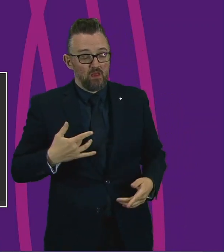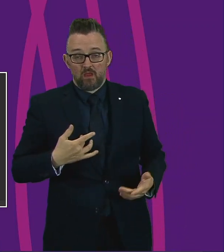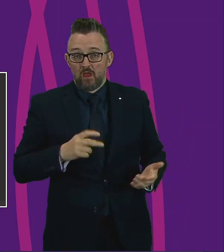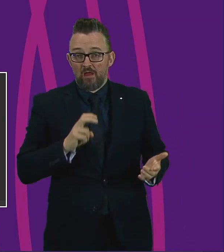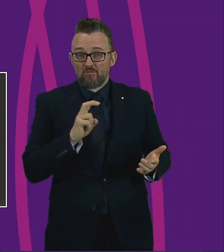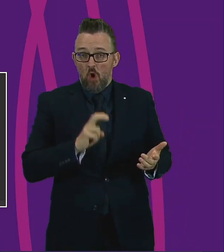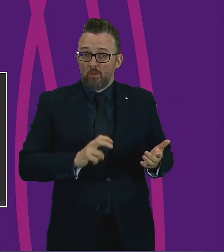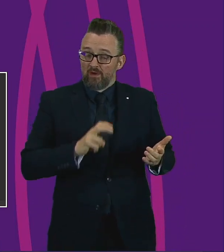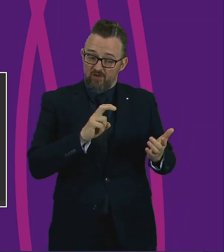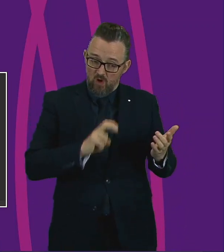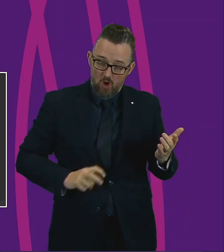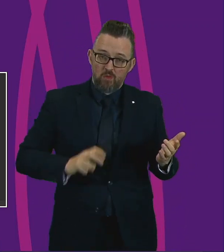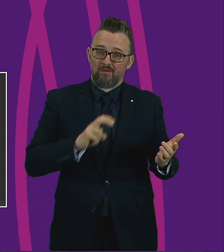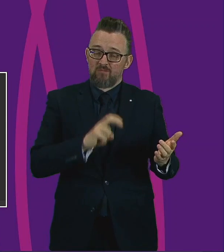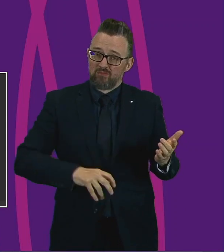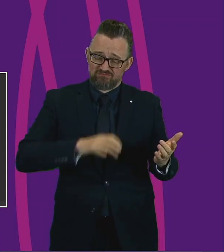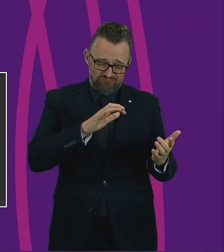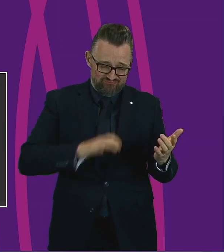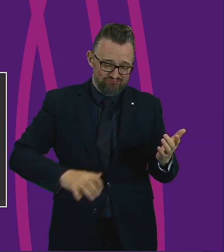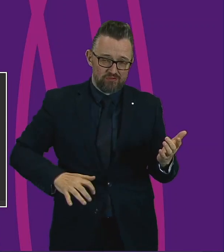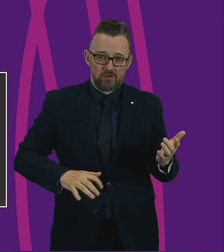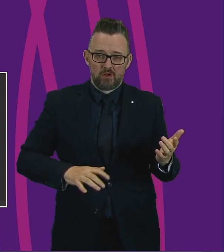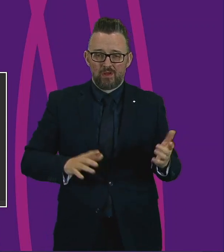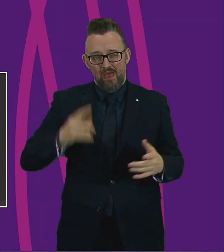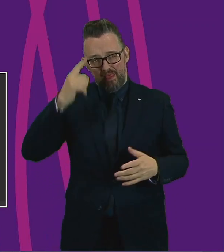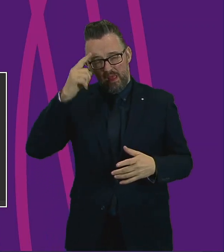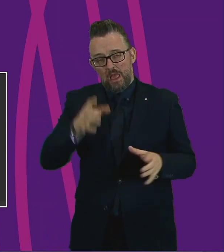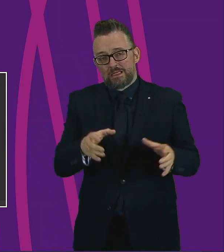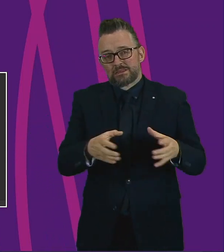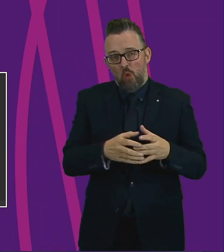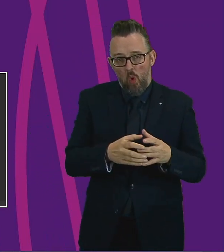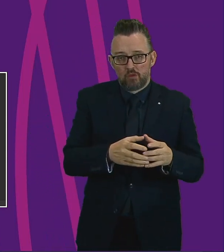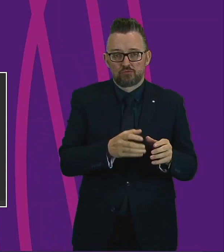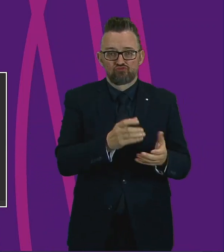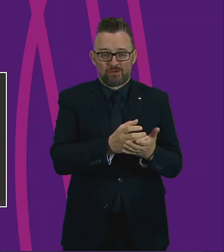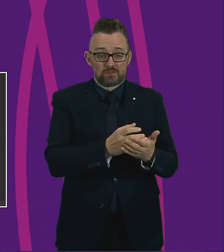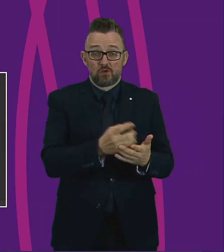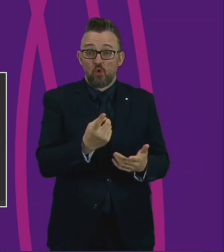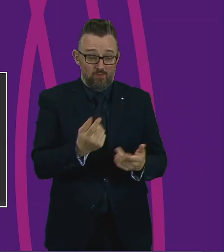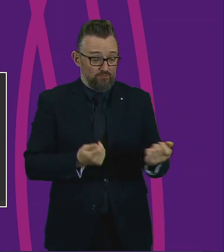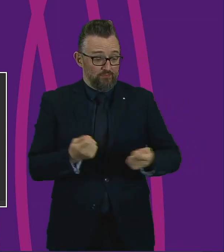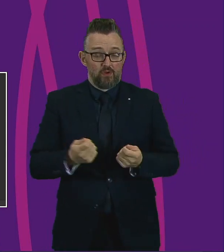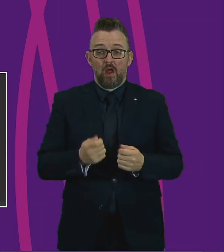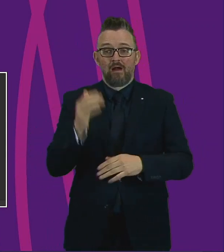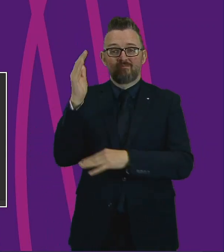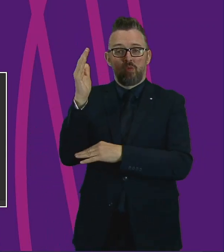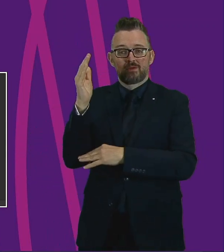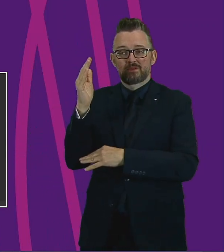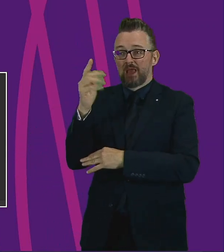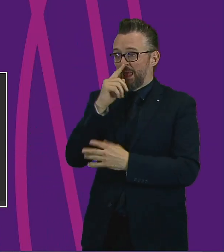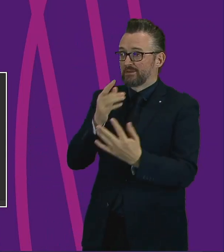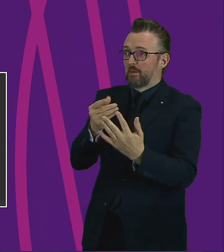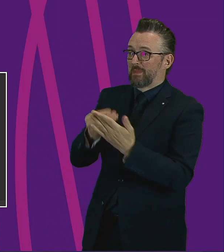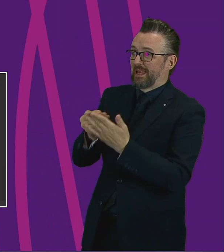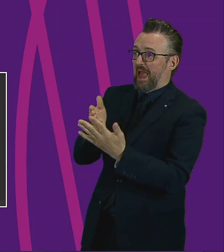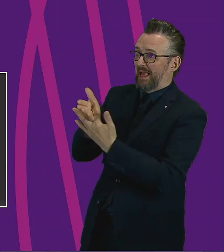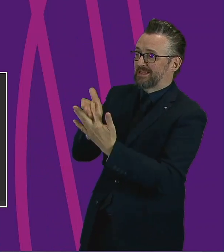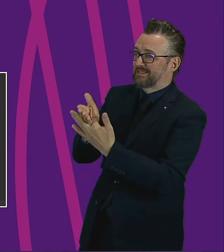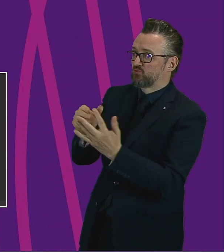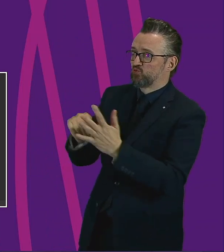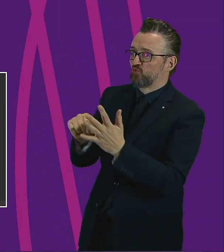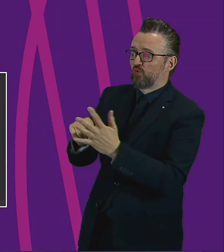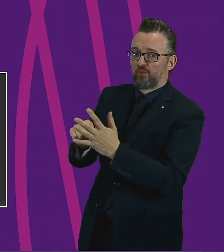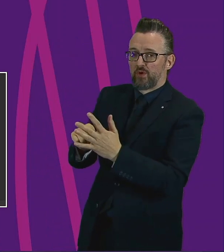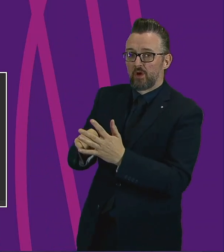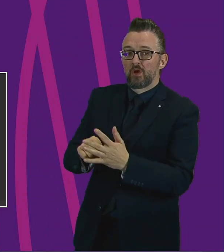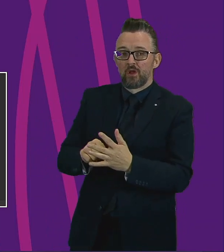How difficult it is, particularly for small charities that have been run by volunteers to access the money that they need to